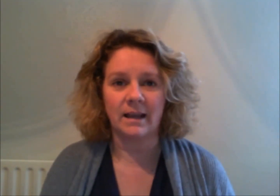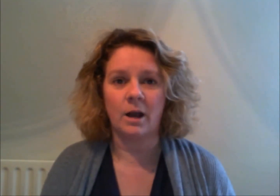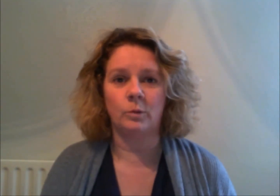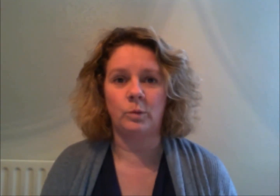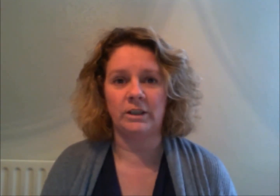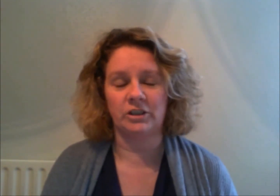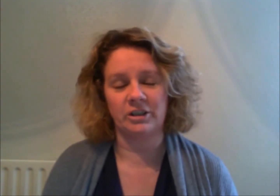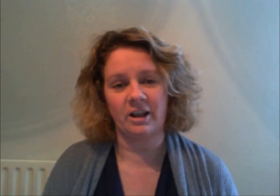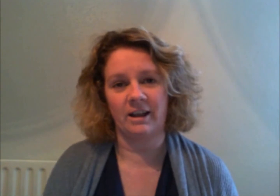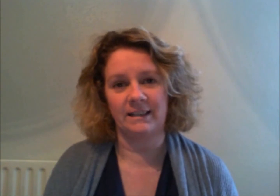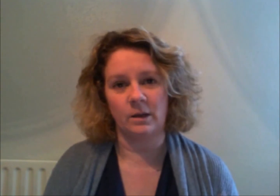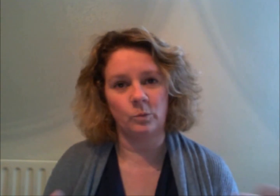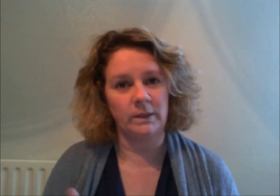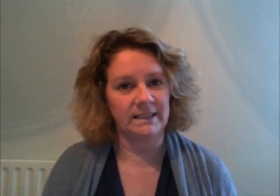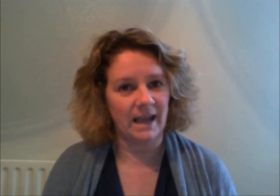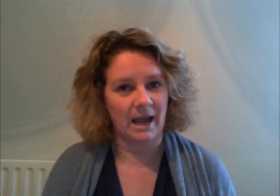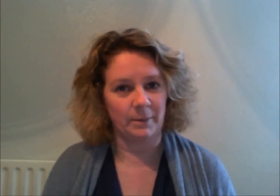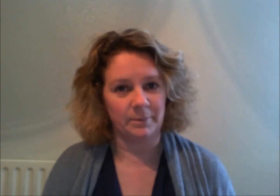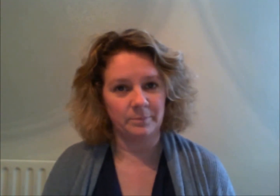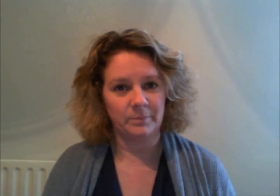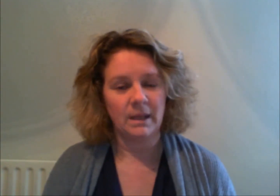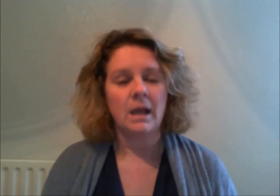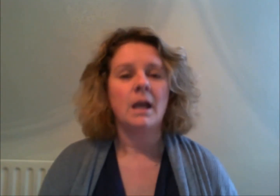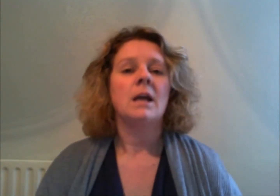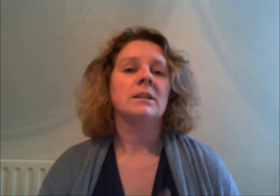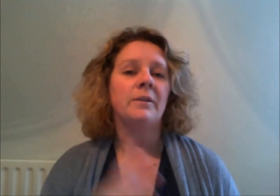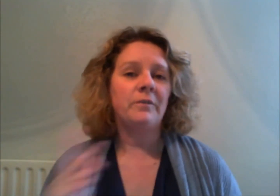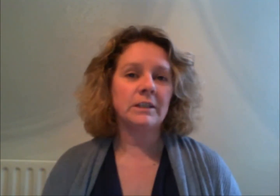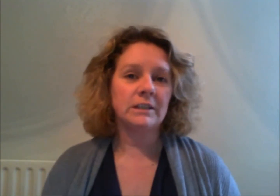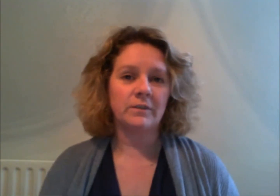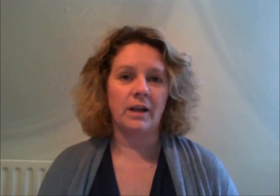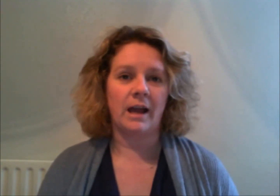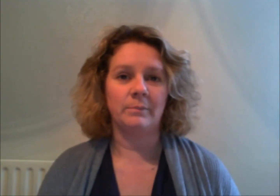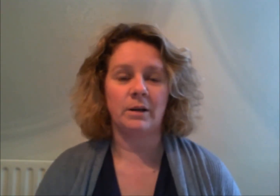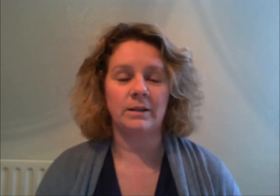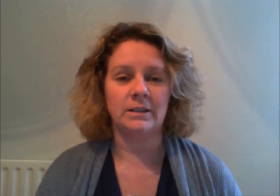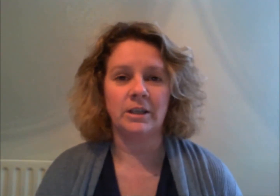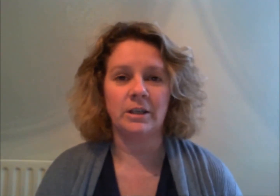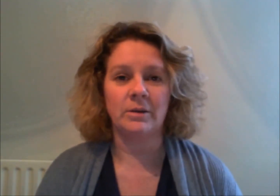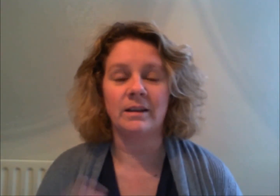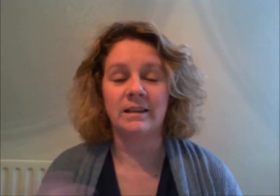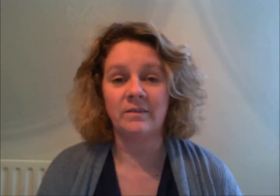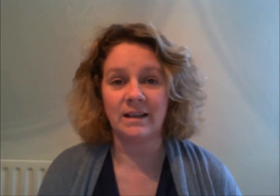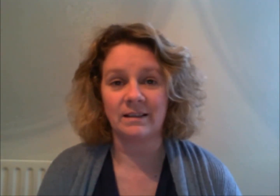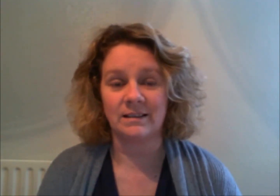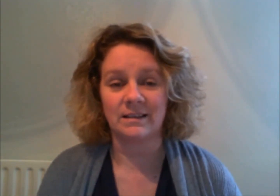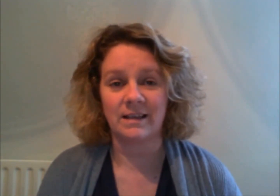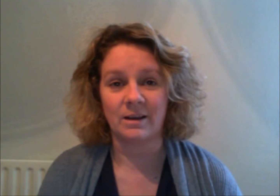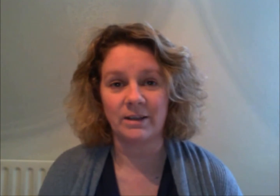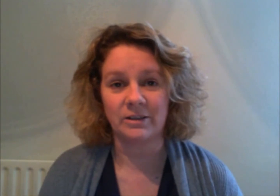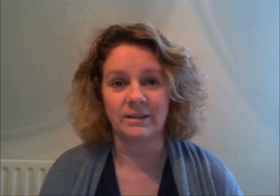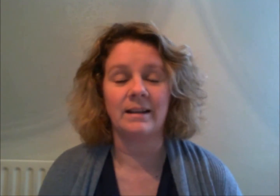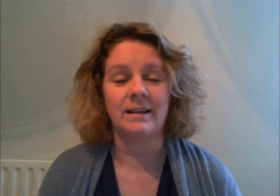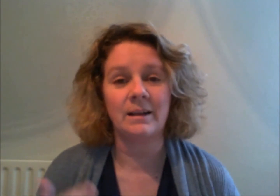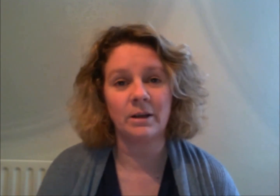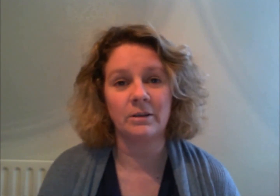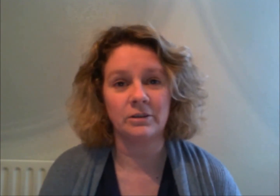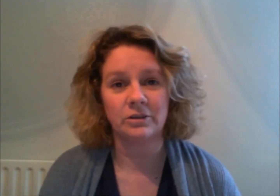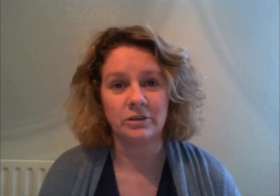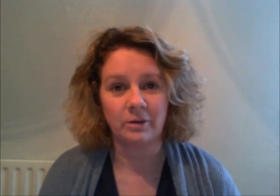which side we tap so first of all I'm going to give you the answer to that question and then I'm going to show